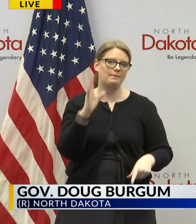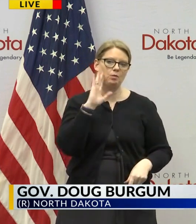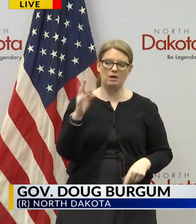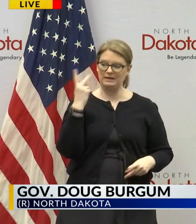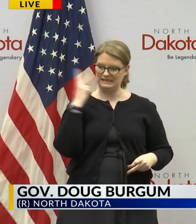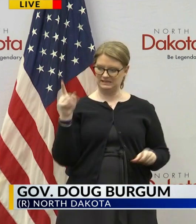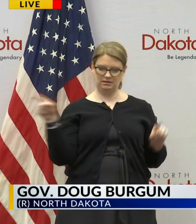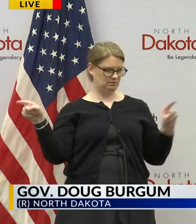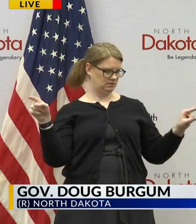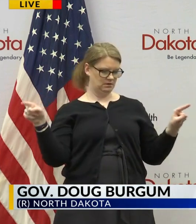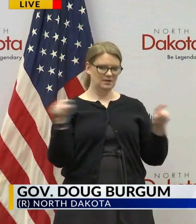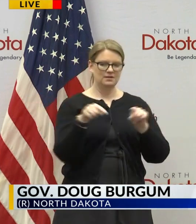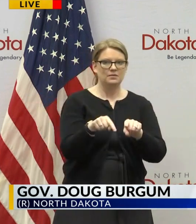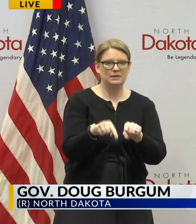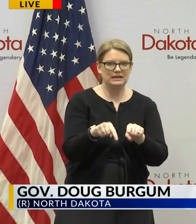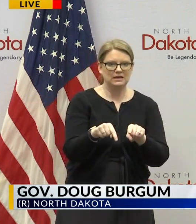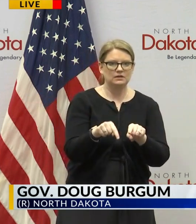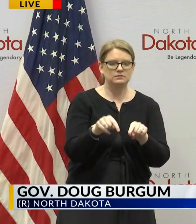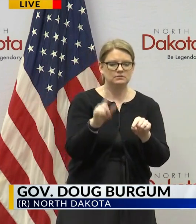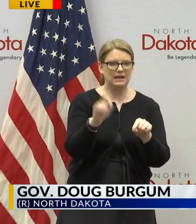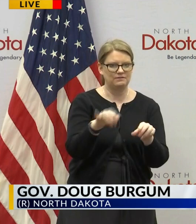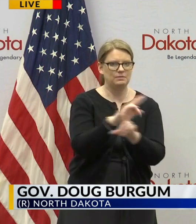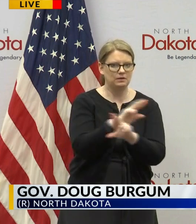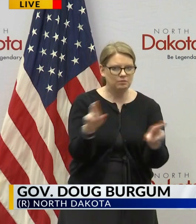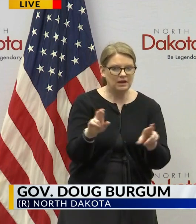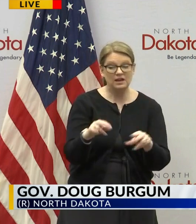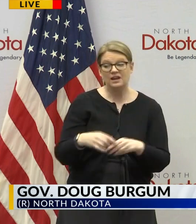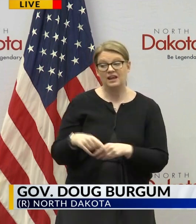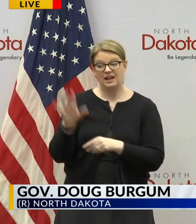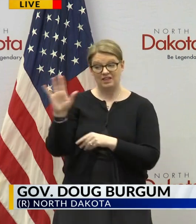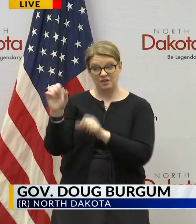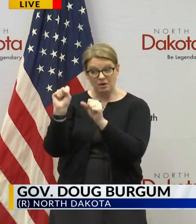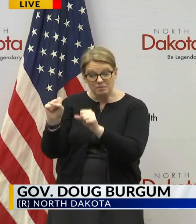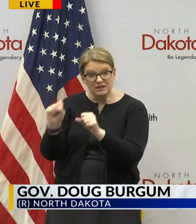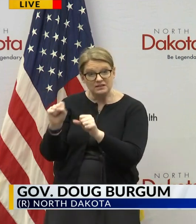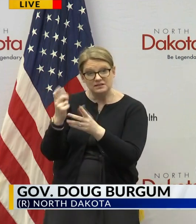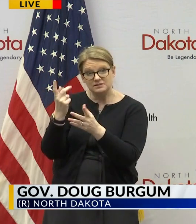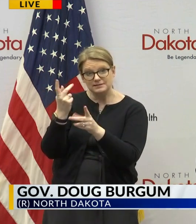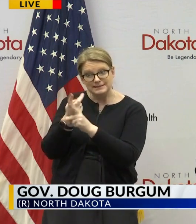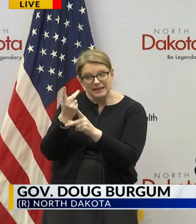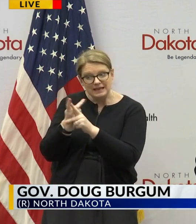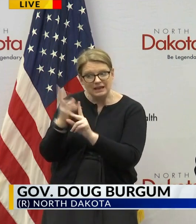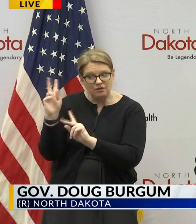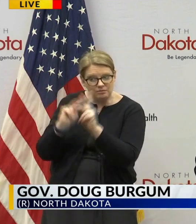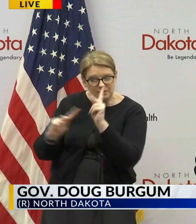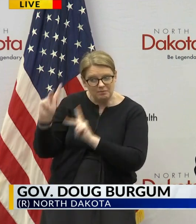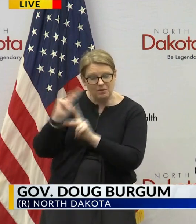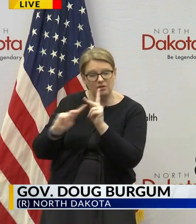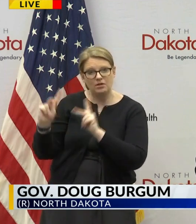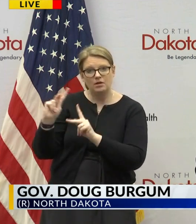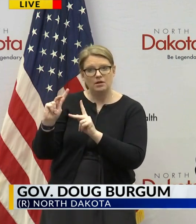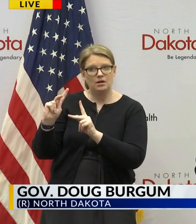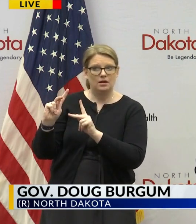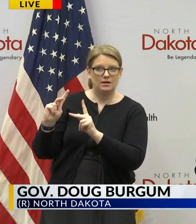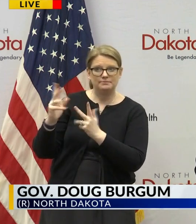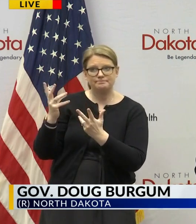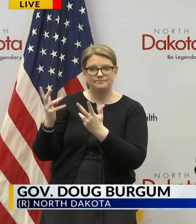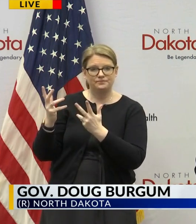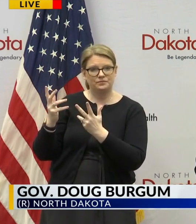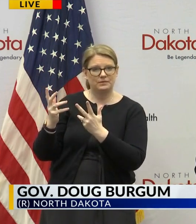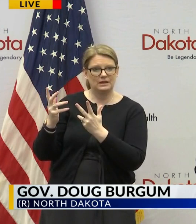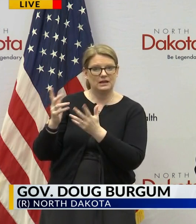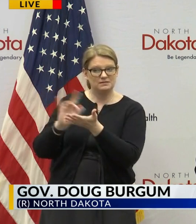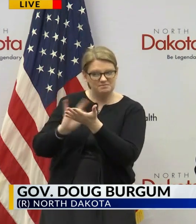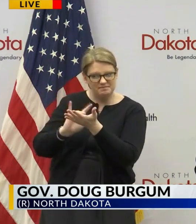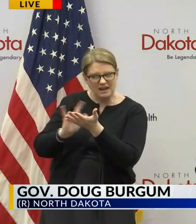situations of really strains on terms of their capacity in in terms of the in terms capacity